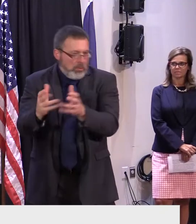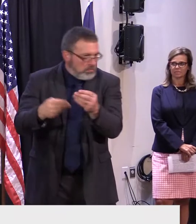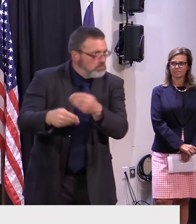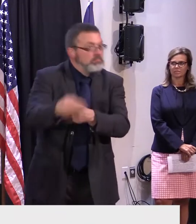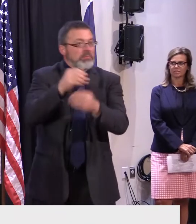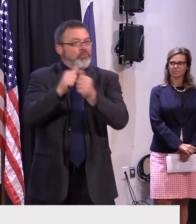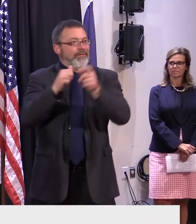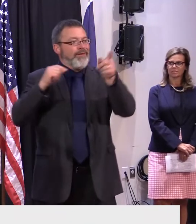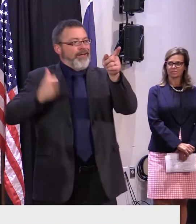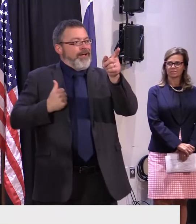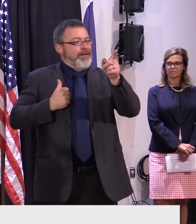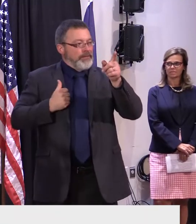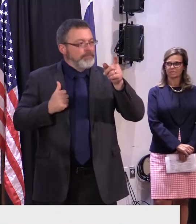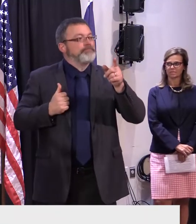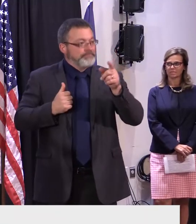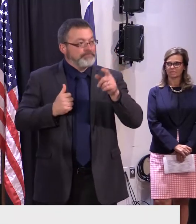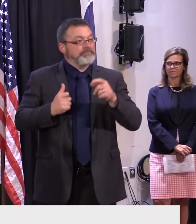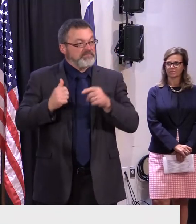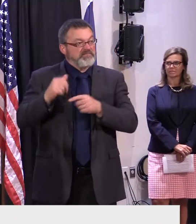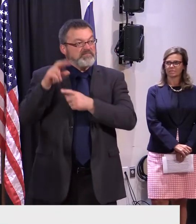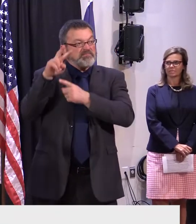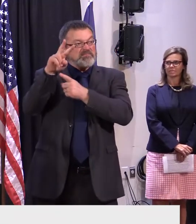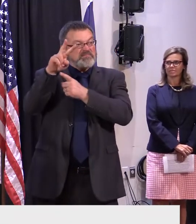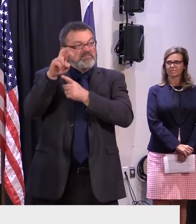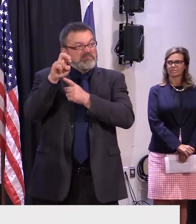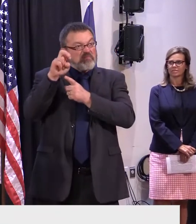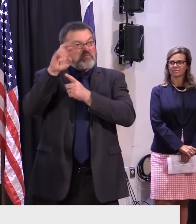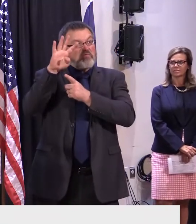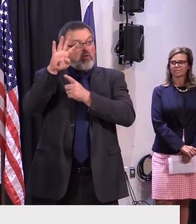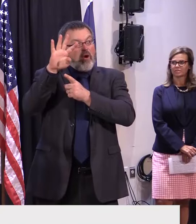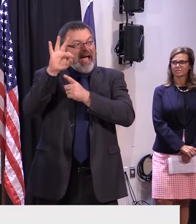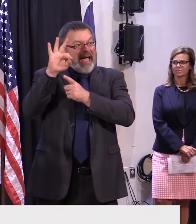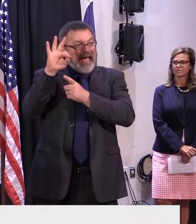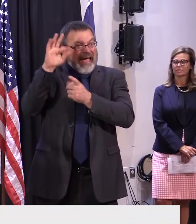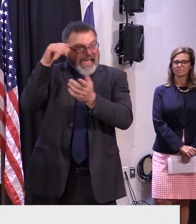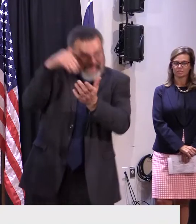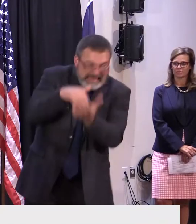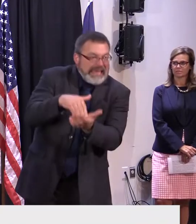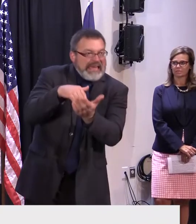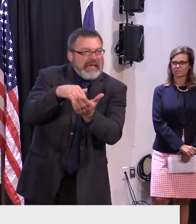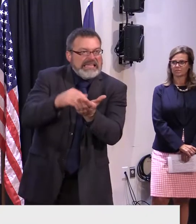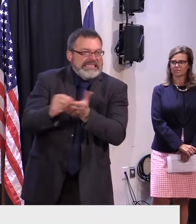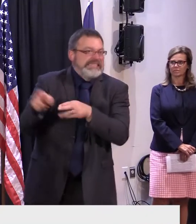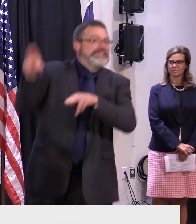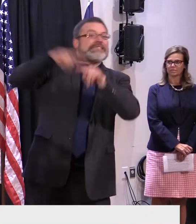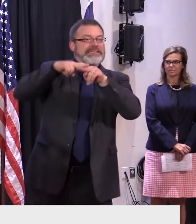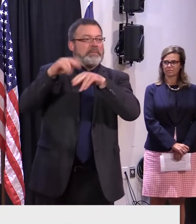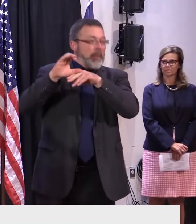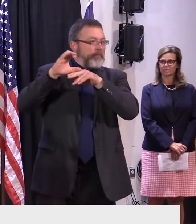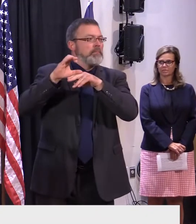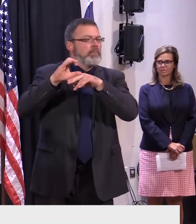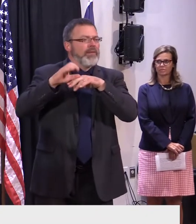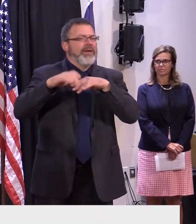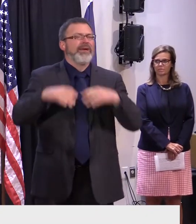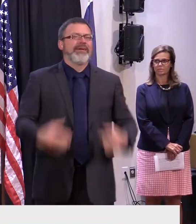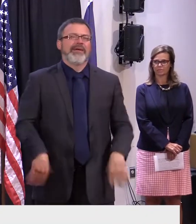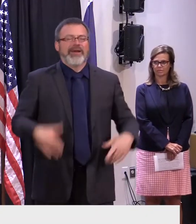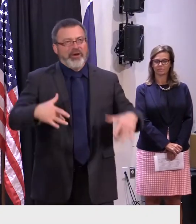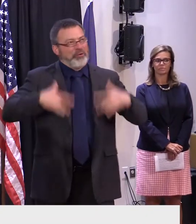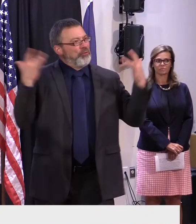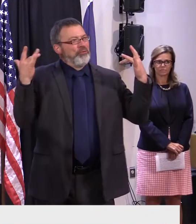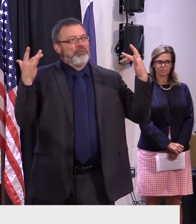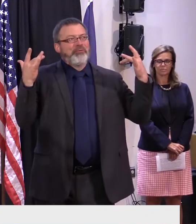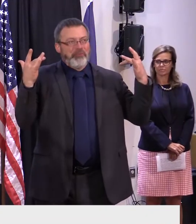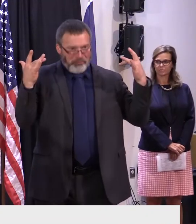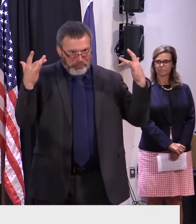received another $249,000 to continue this great work to help small businesses expand